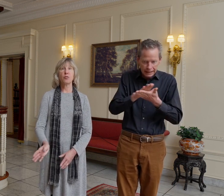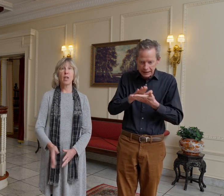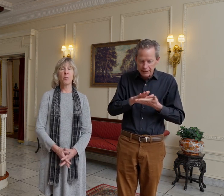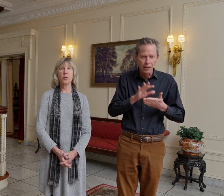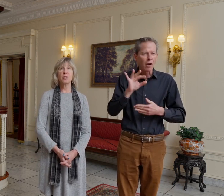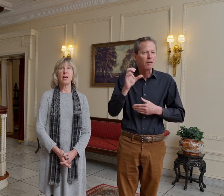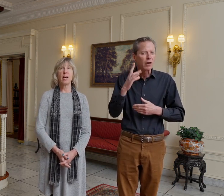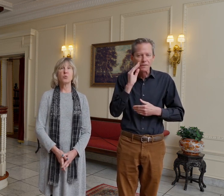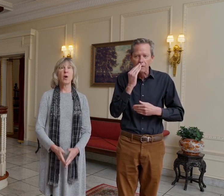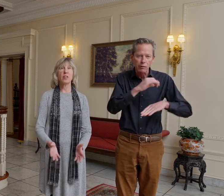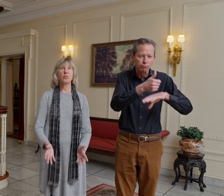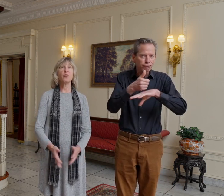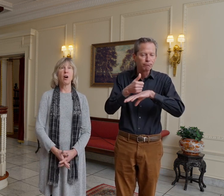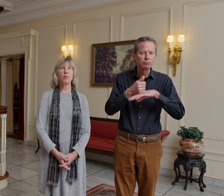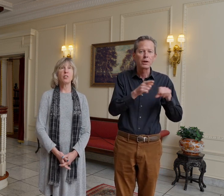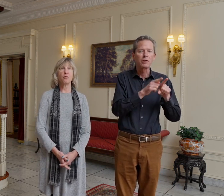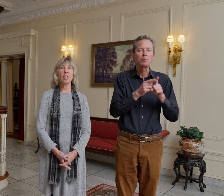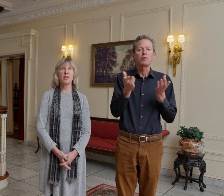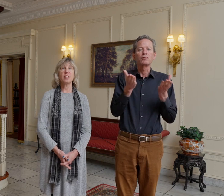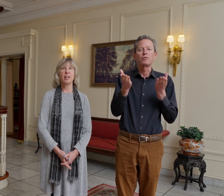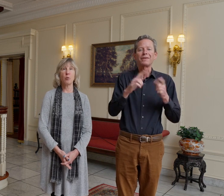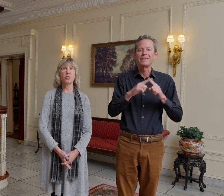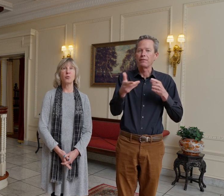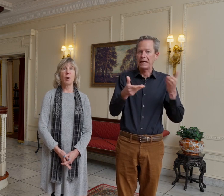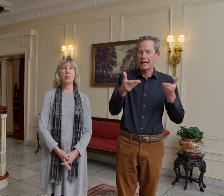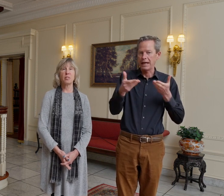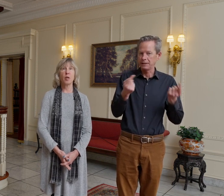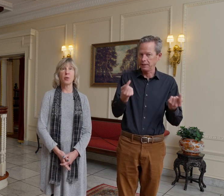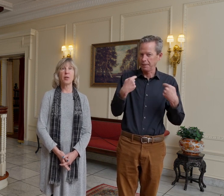flowers, as well as serving all of the different guests that he hosted throughout his time period.